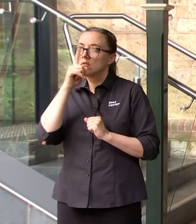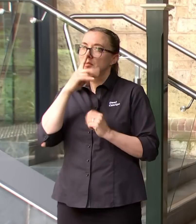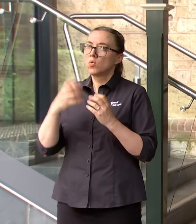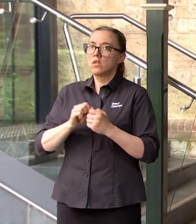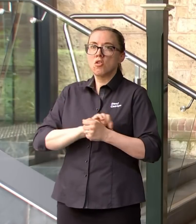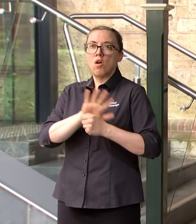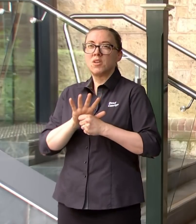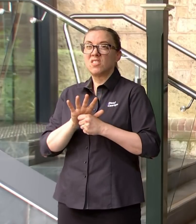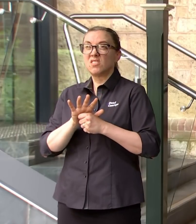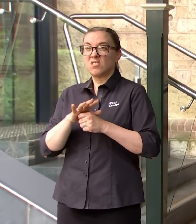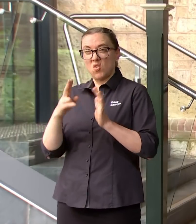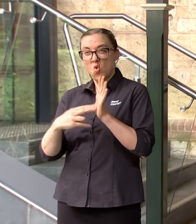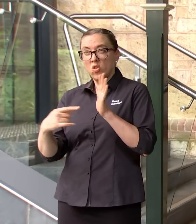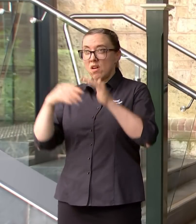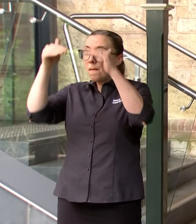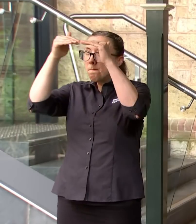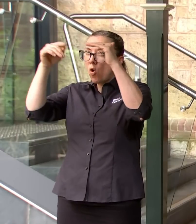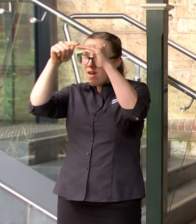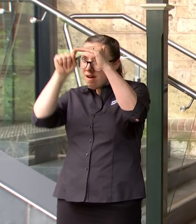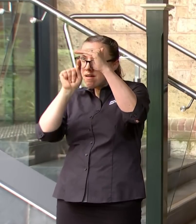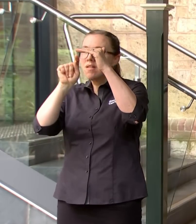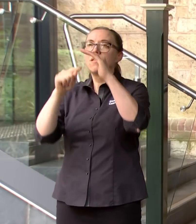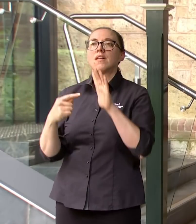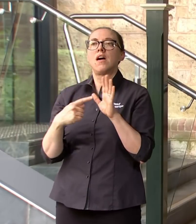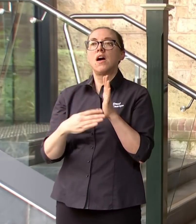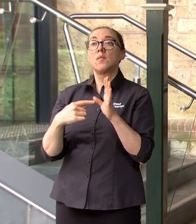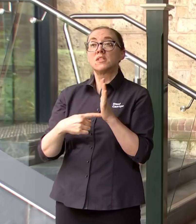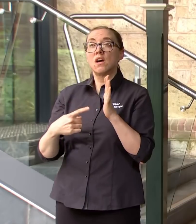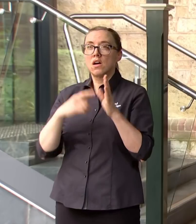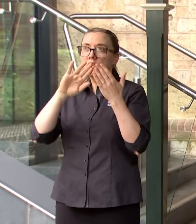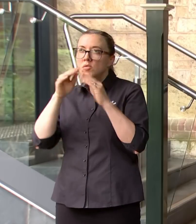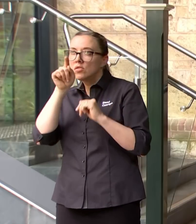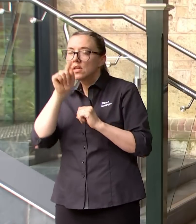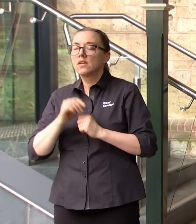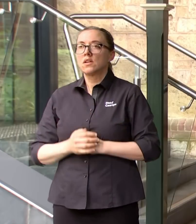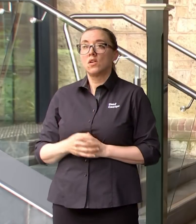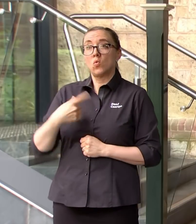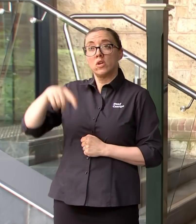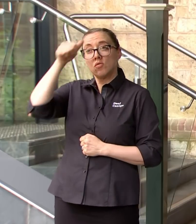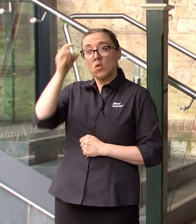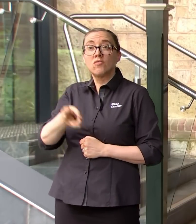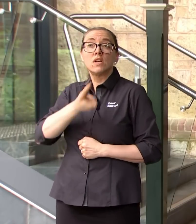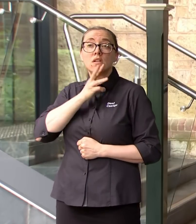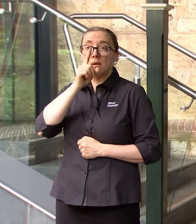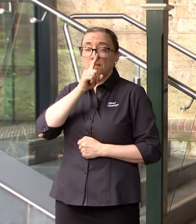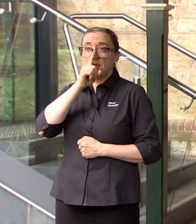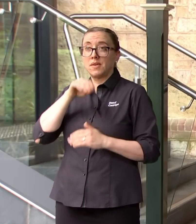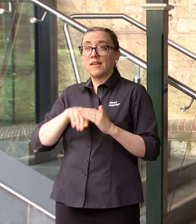to the Northern Territory border. What I can report to you today is that there are about 300 people who have been